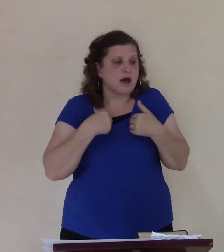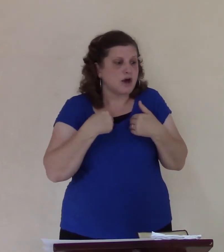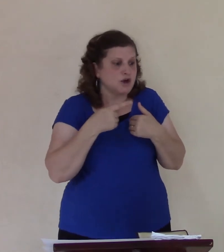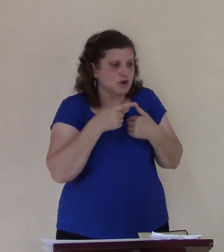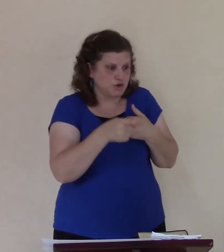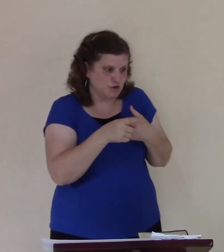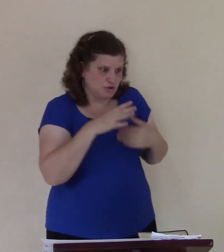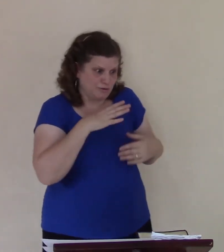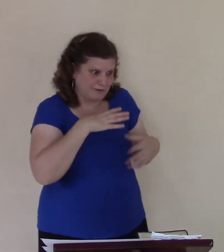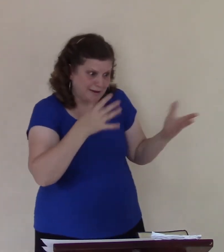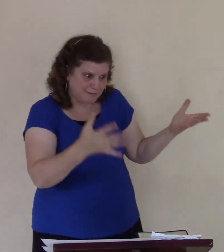Life.